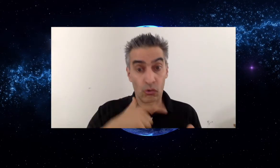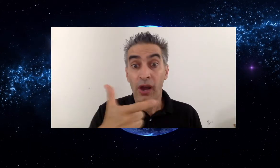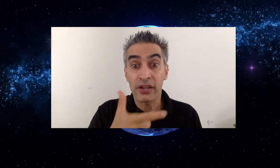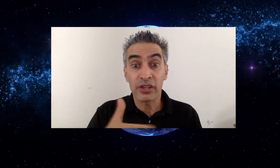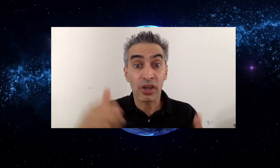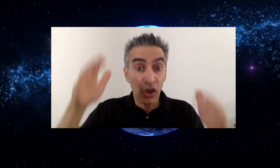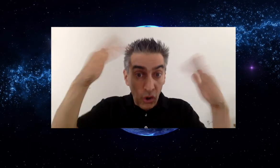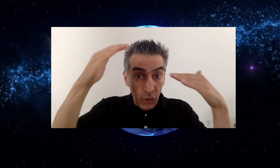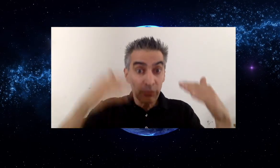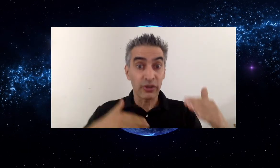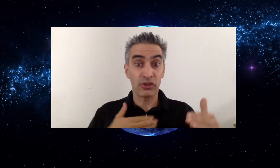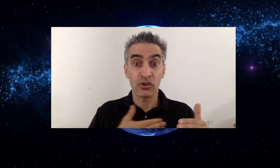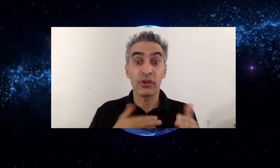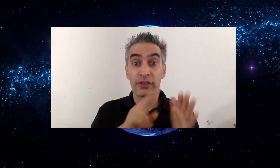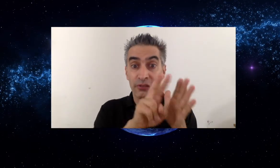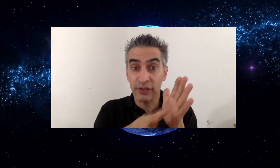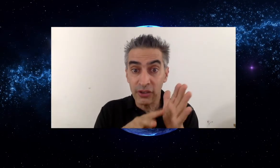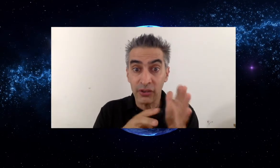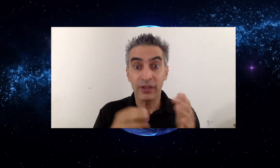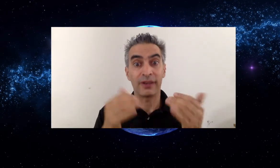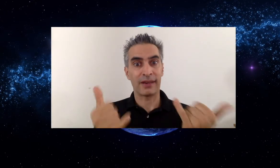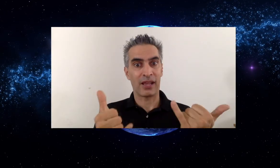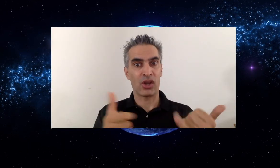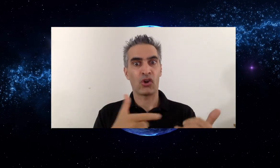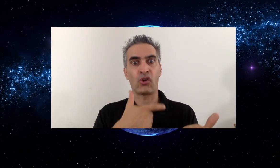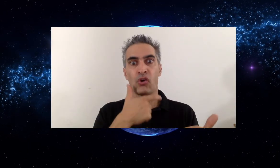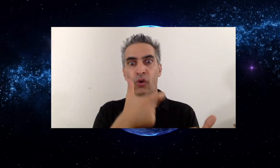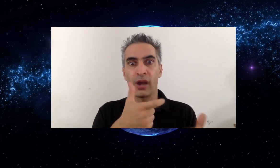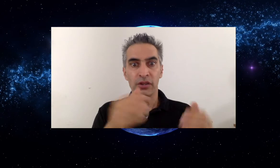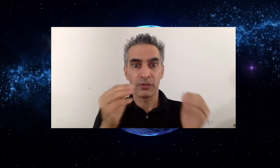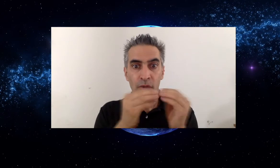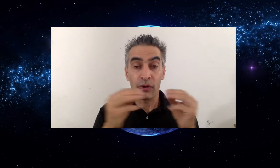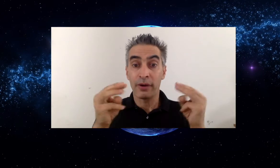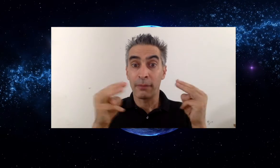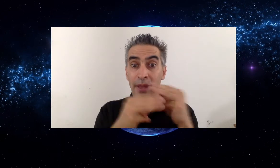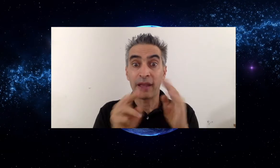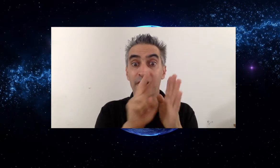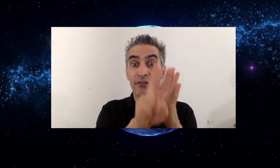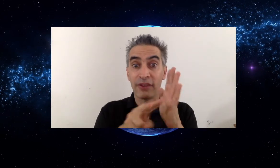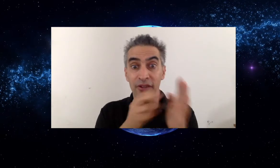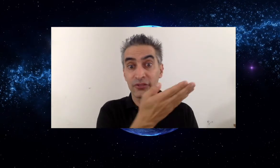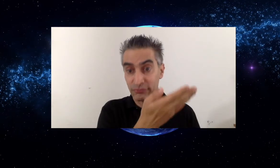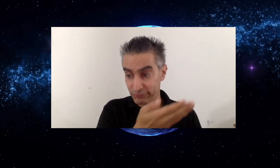Thank you for watching. Hope you enjoyed the video. Now, watch more math videos.